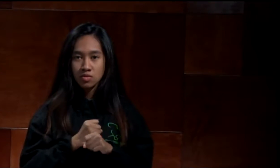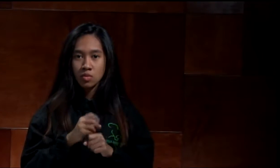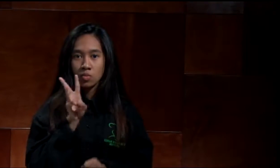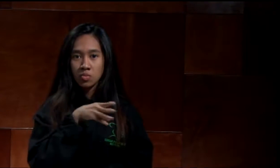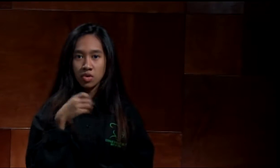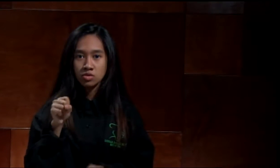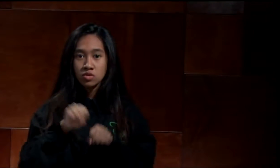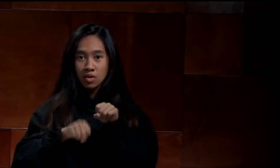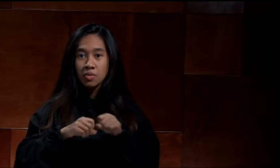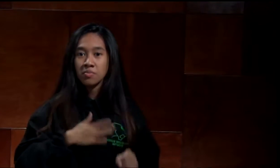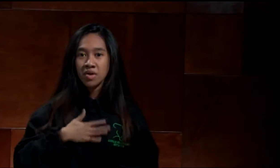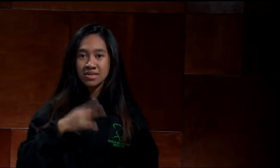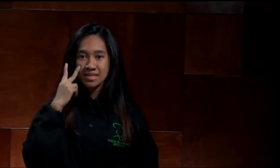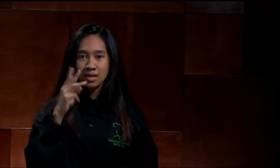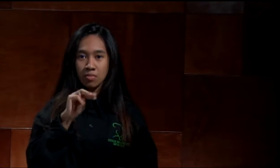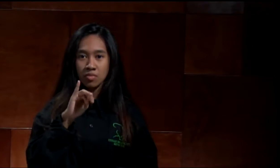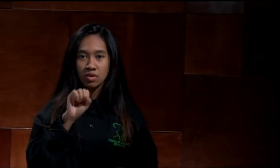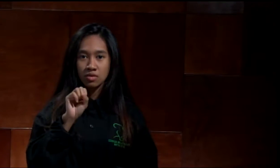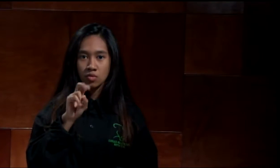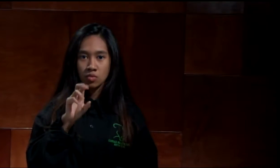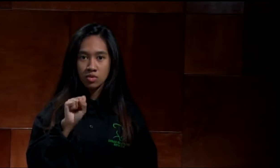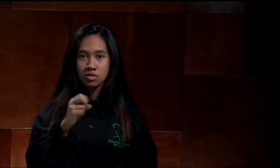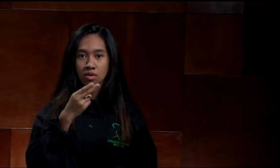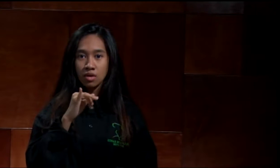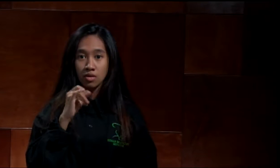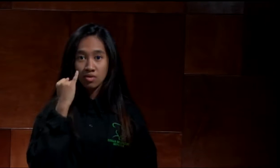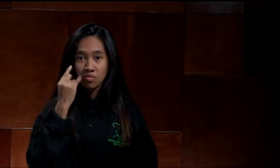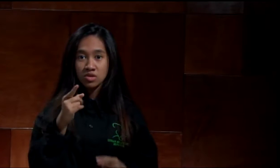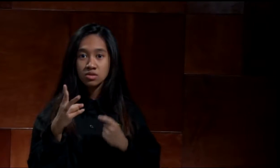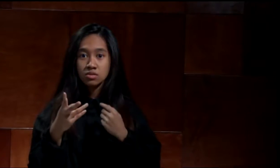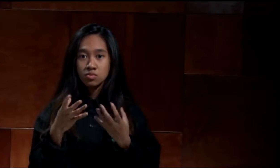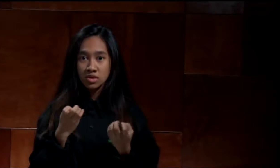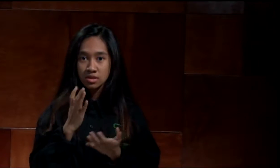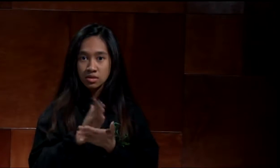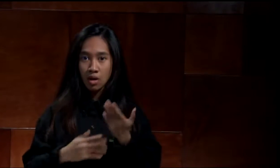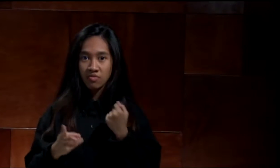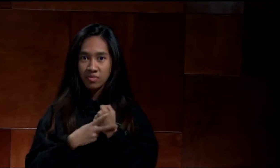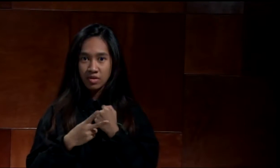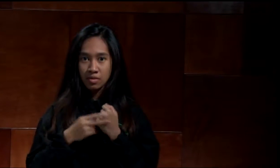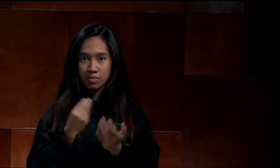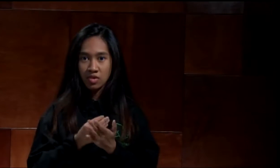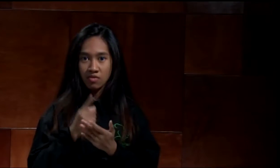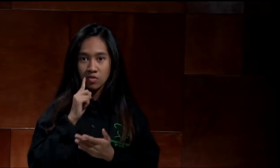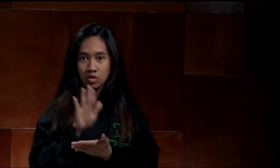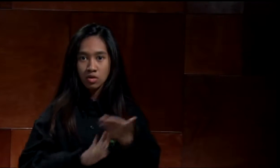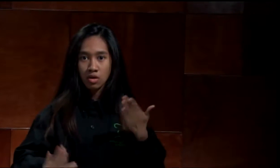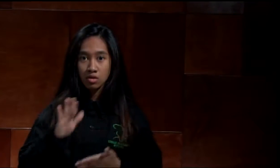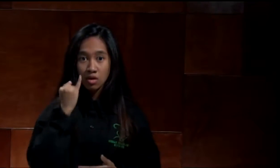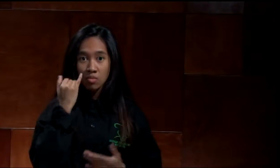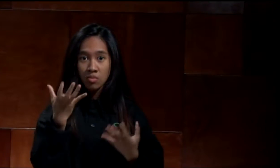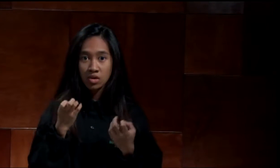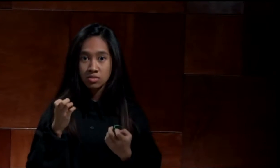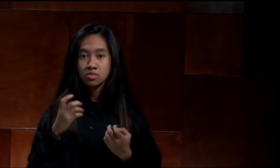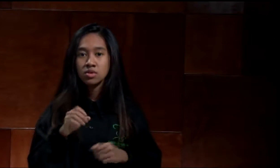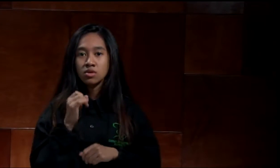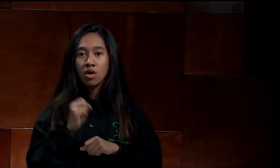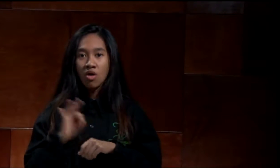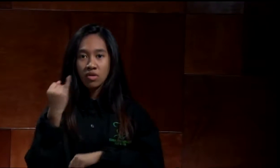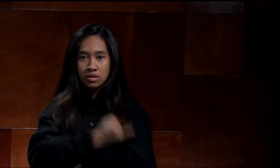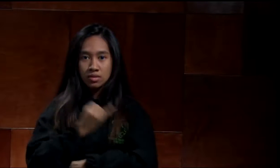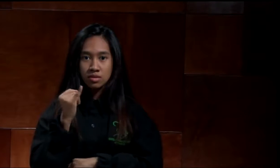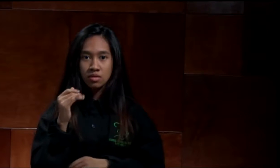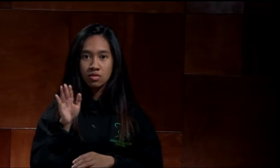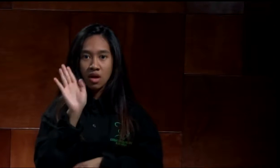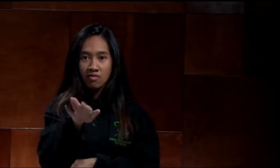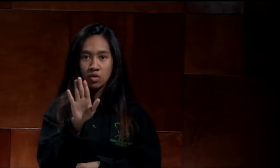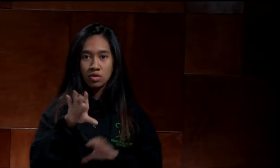and senior year at Western Hills. Sophomores, please see Mrs. Hiller if you want to save some money in college or if you want to get off campus for